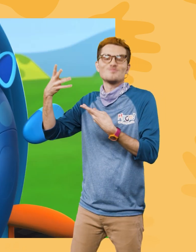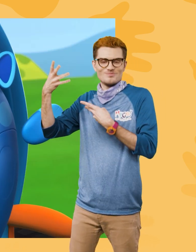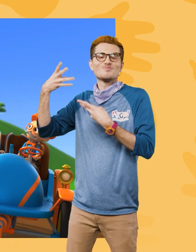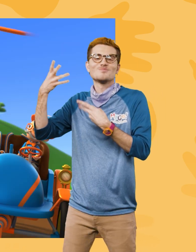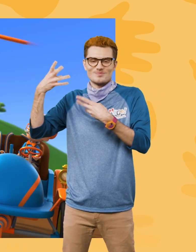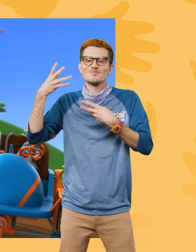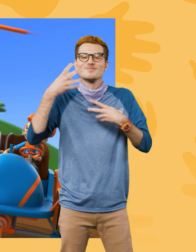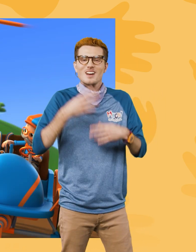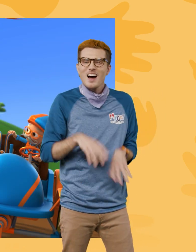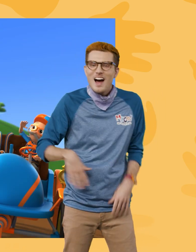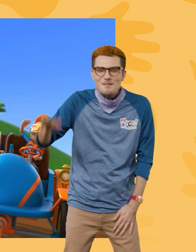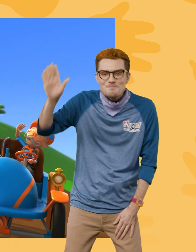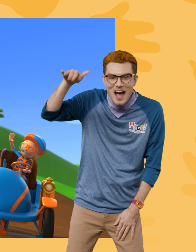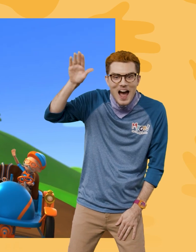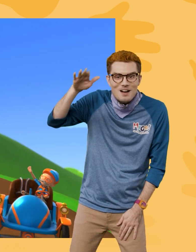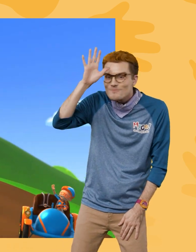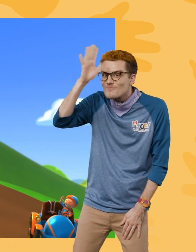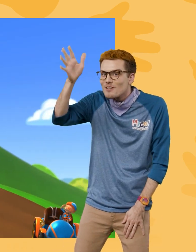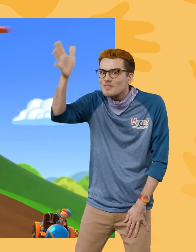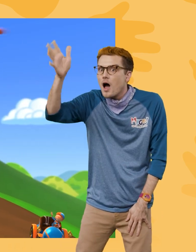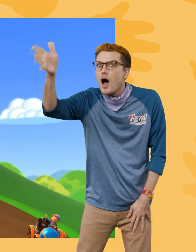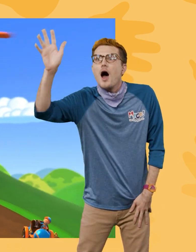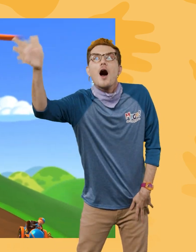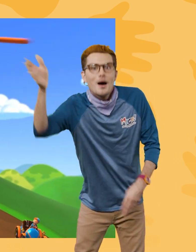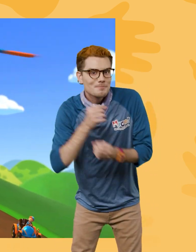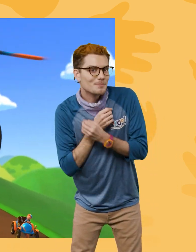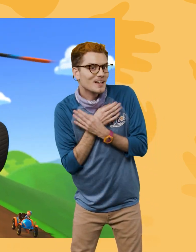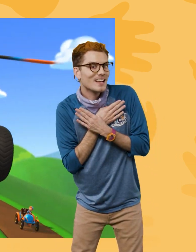Bye, Grand Grand Bubble-A-B! Happy and safe driving!